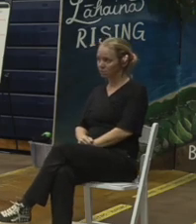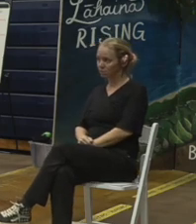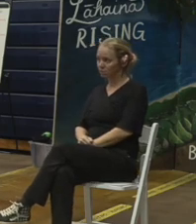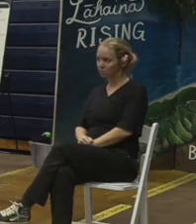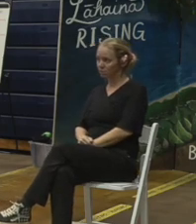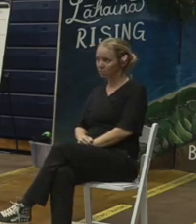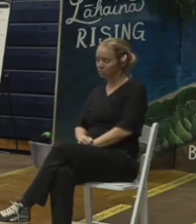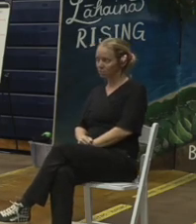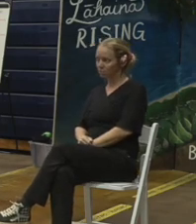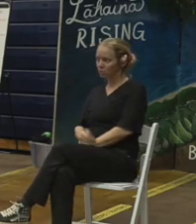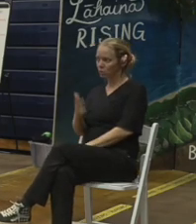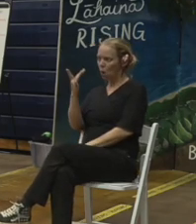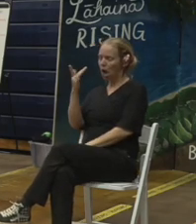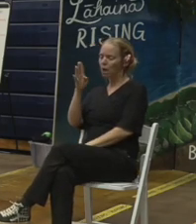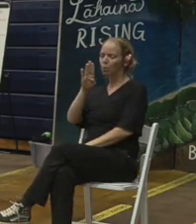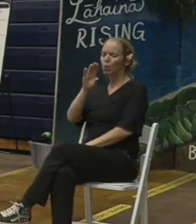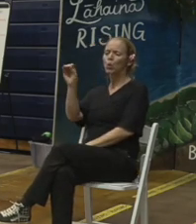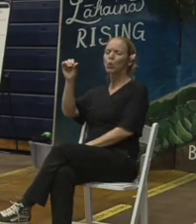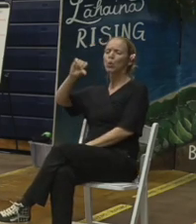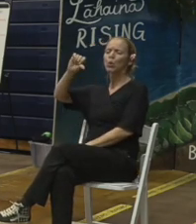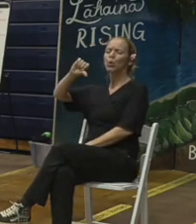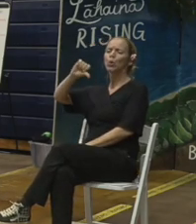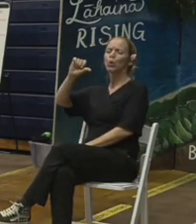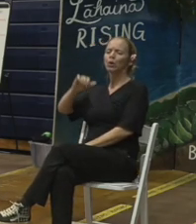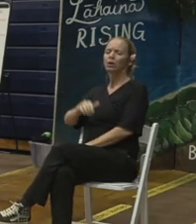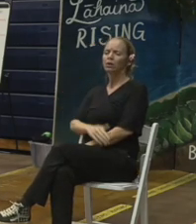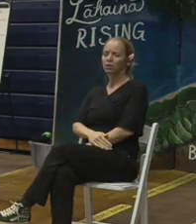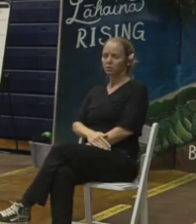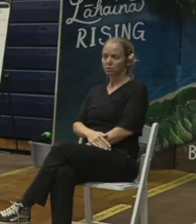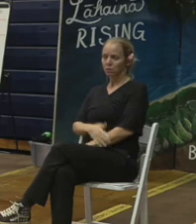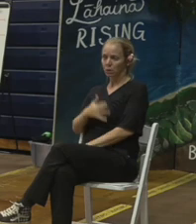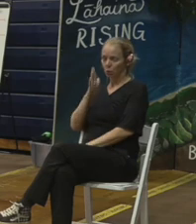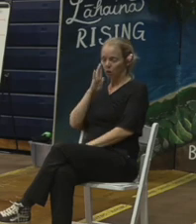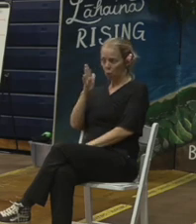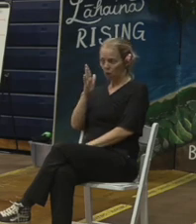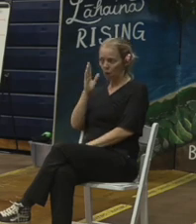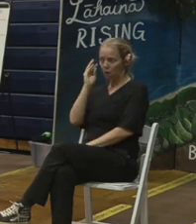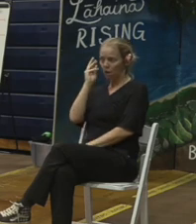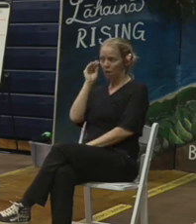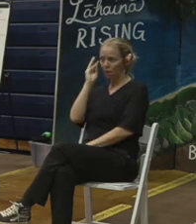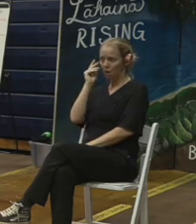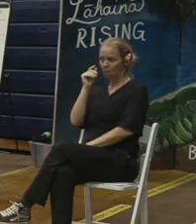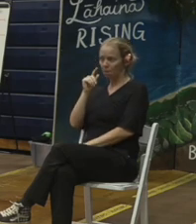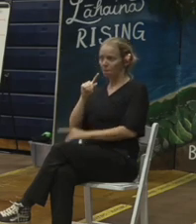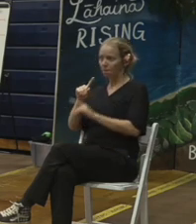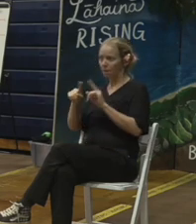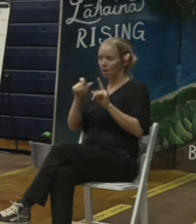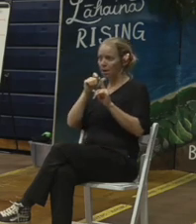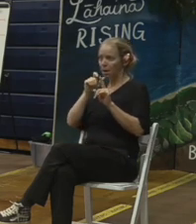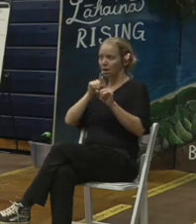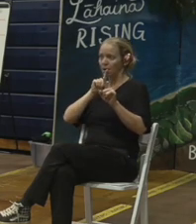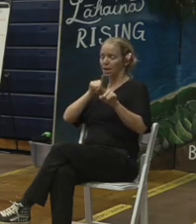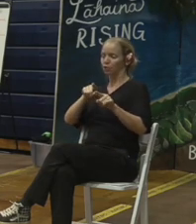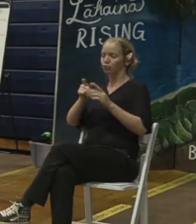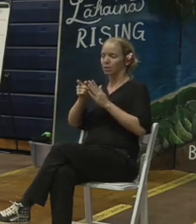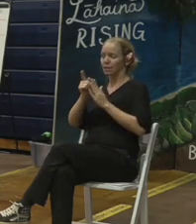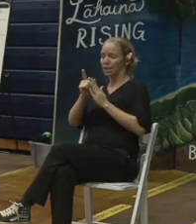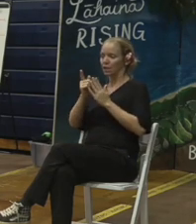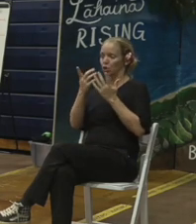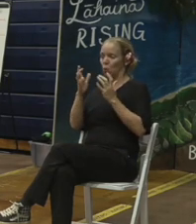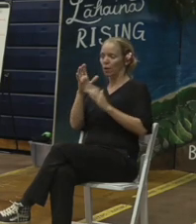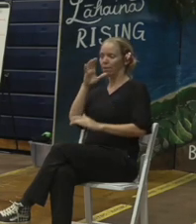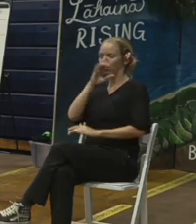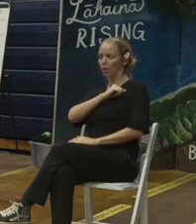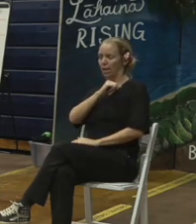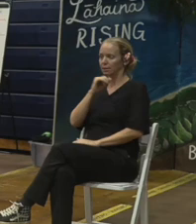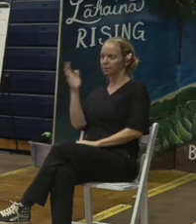why is that it's a we're willing to consider take a look at it the fact that they don't know the answer this second we do not want them to guess